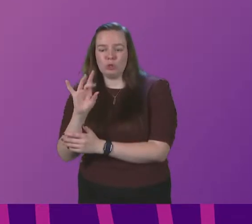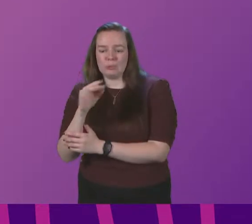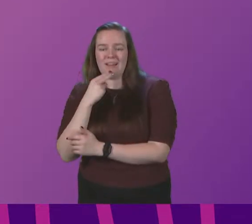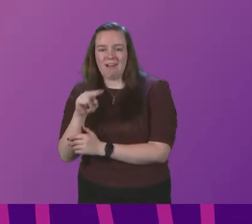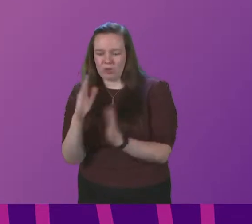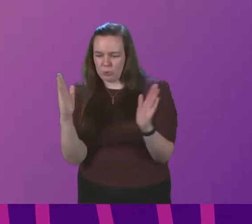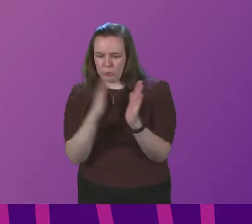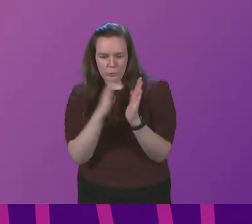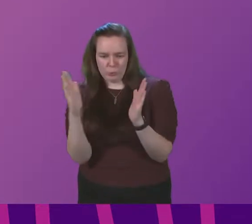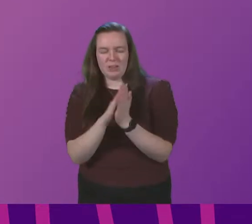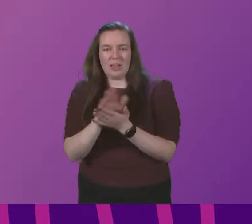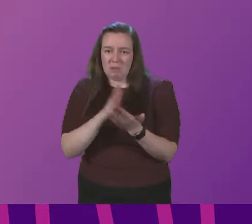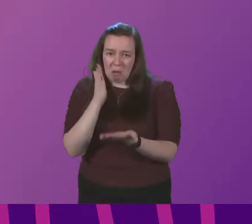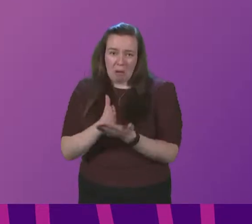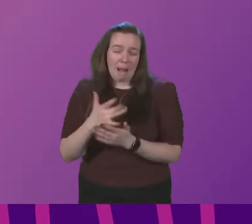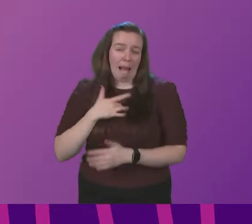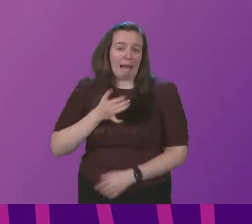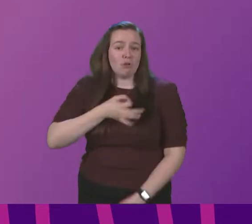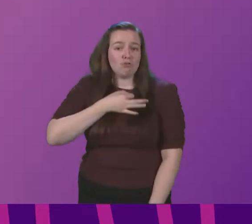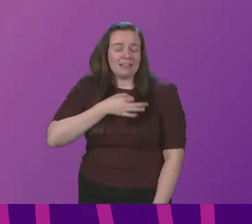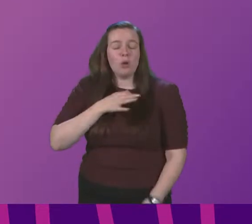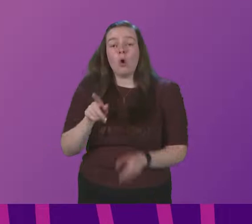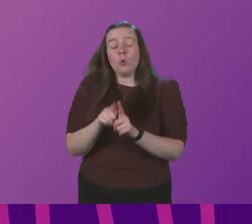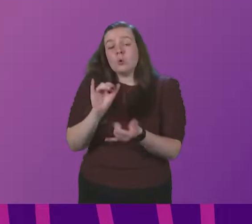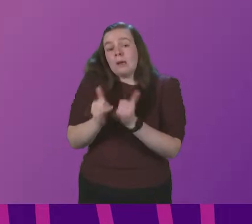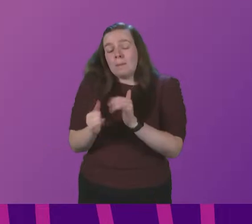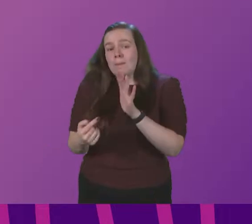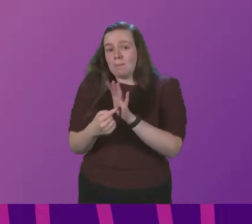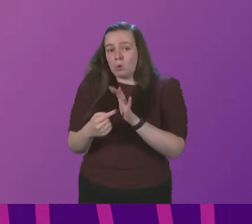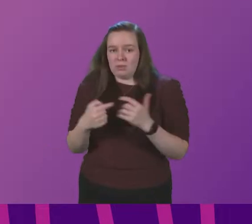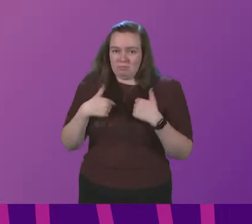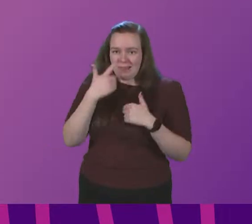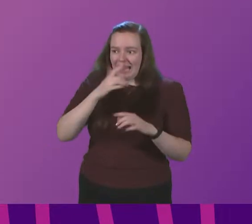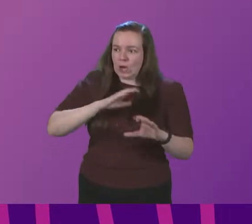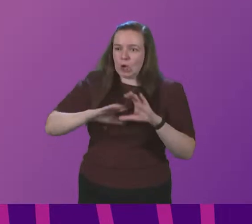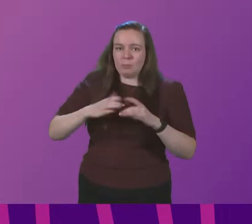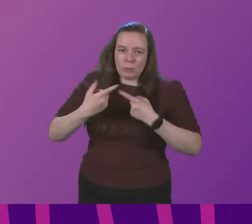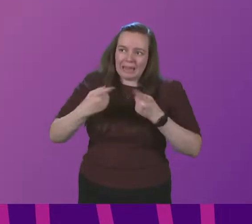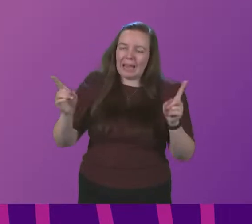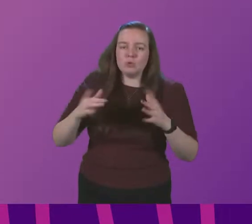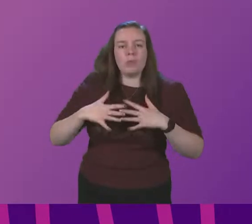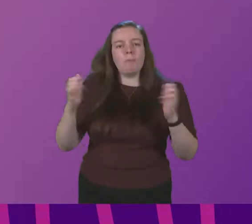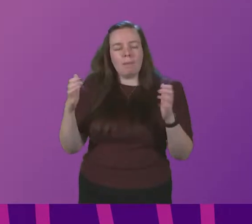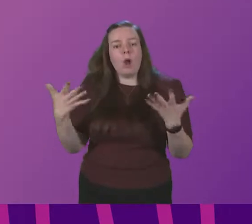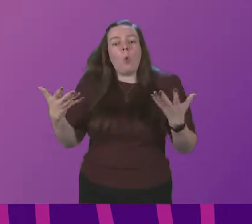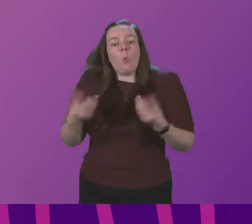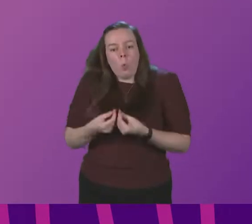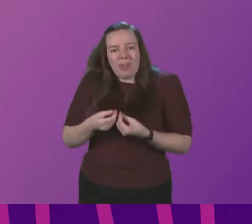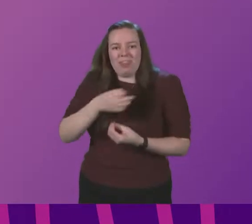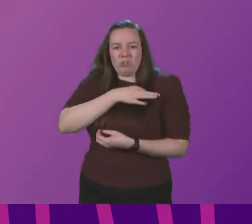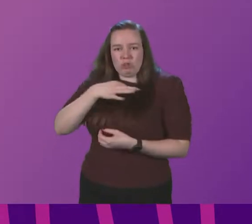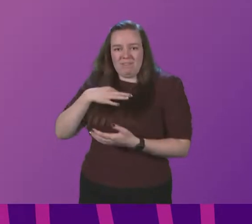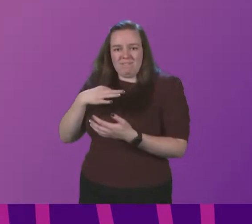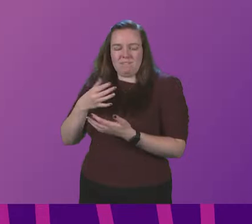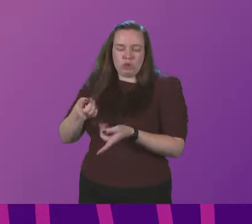literally put lives at risk. It's also sometimes important for me to be able to communicate to the public with the Chief Medical Officer and the